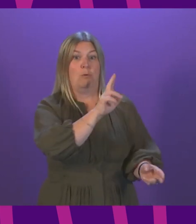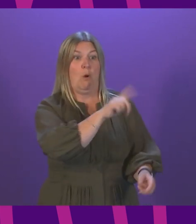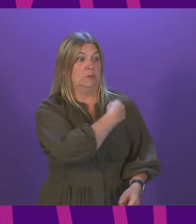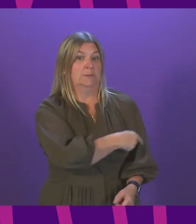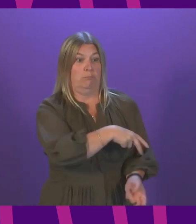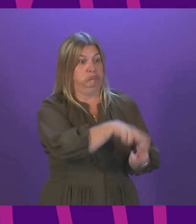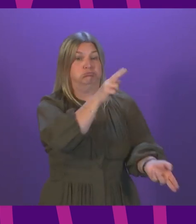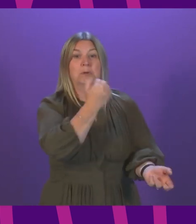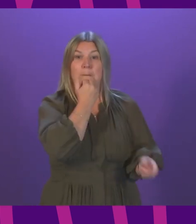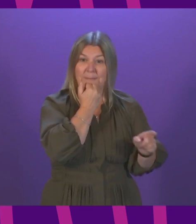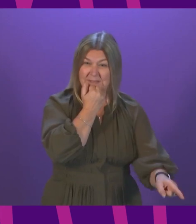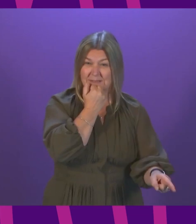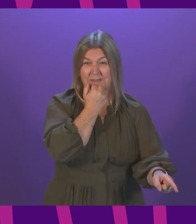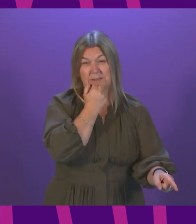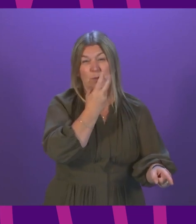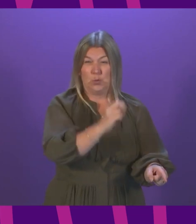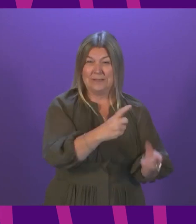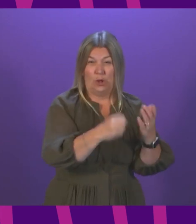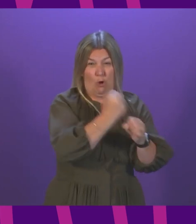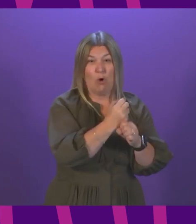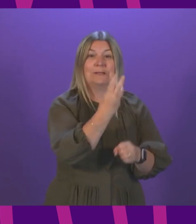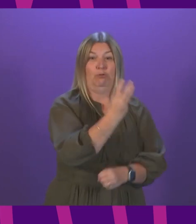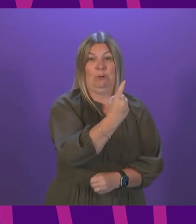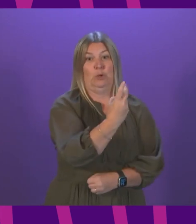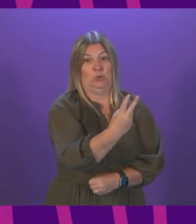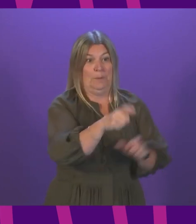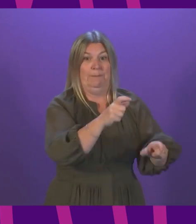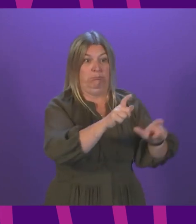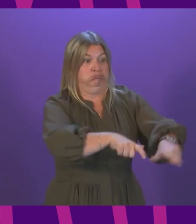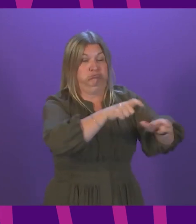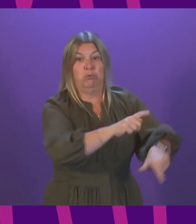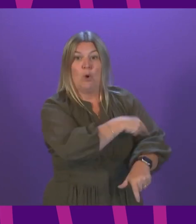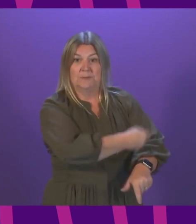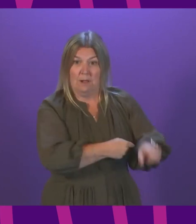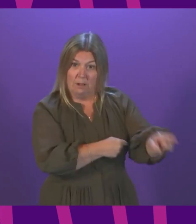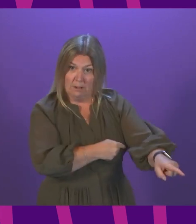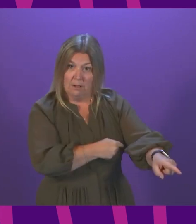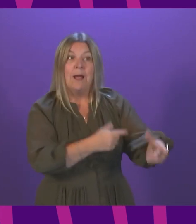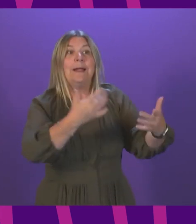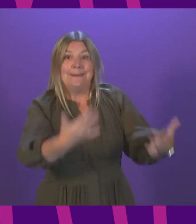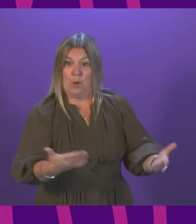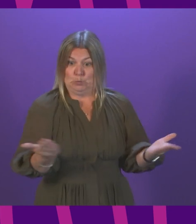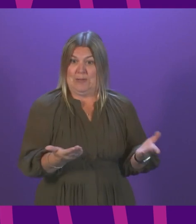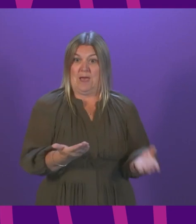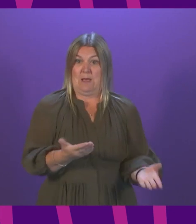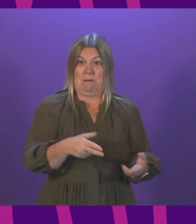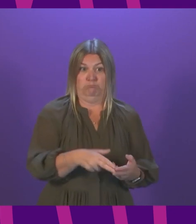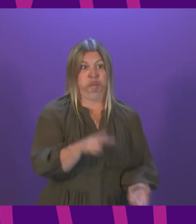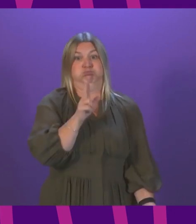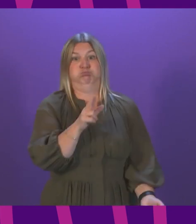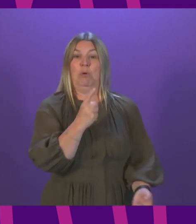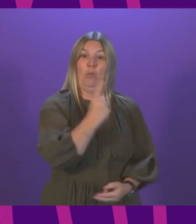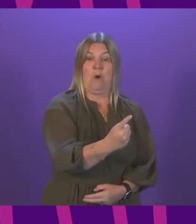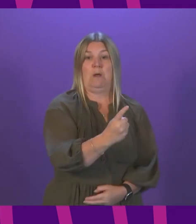20 August, there were 312 people in our hospitals with COVID. Today, as I have just reported, there are